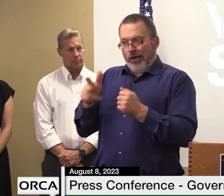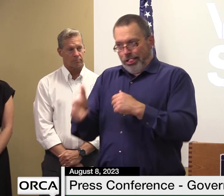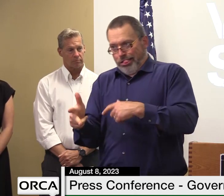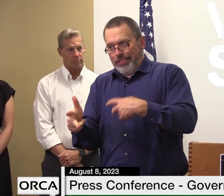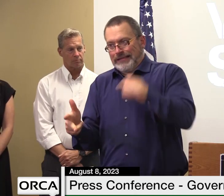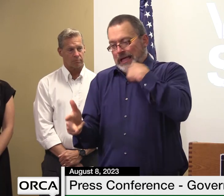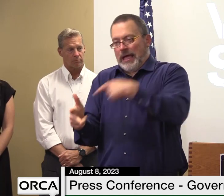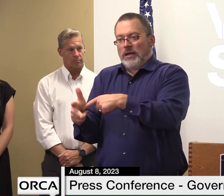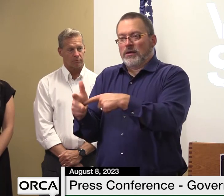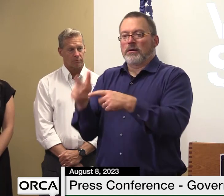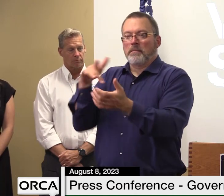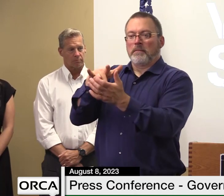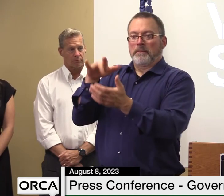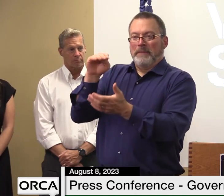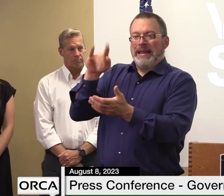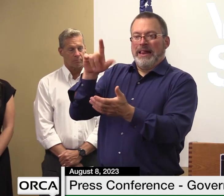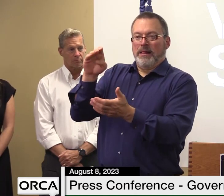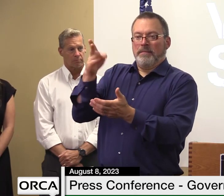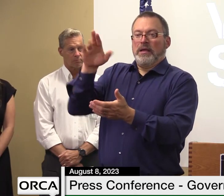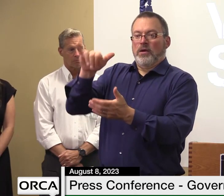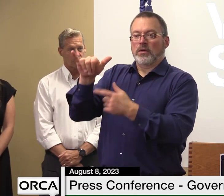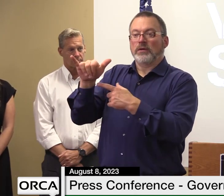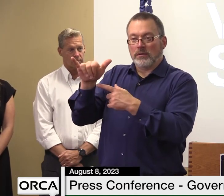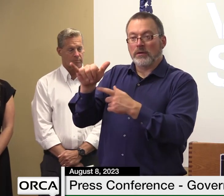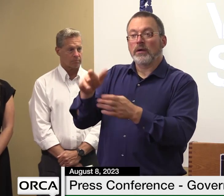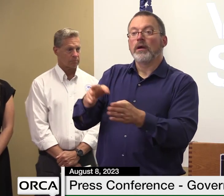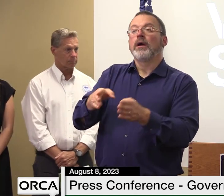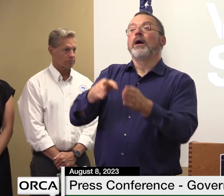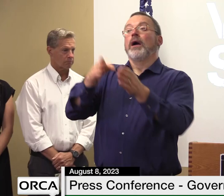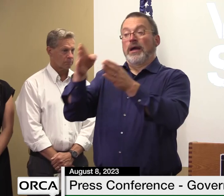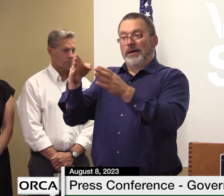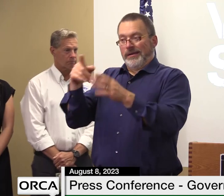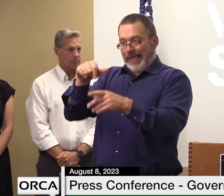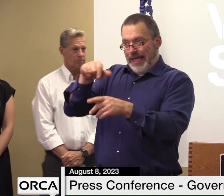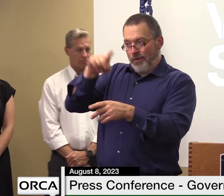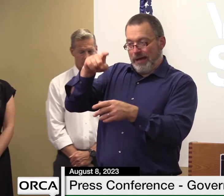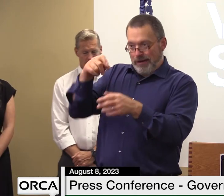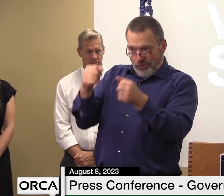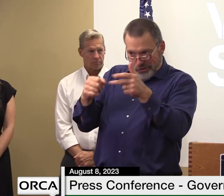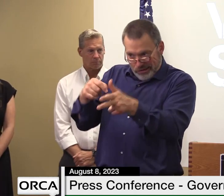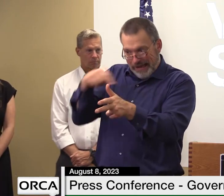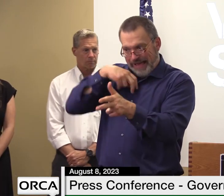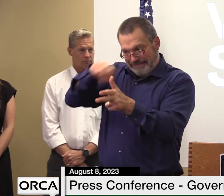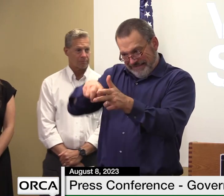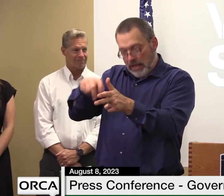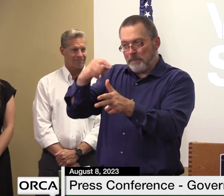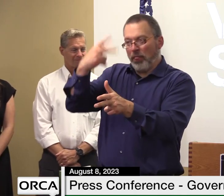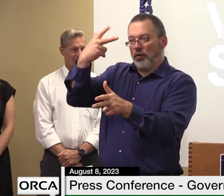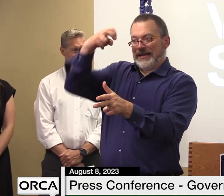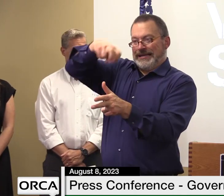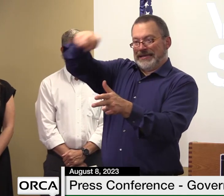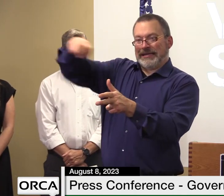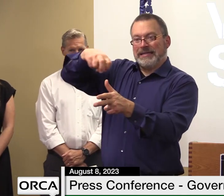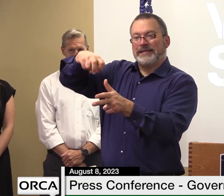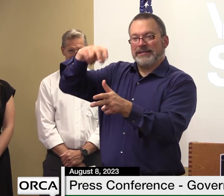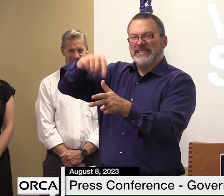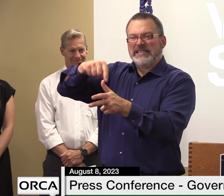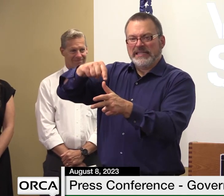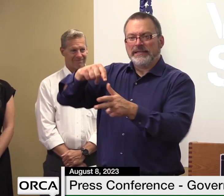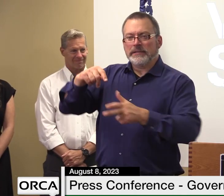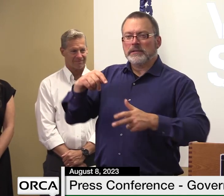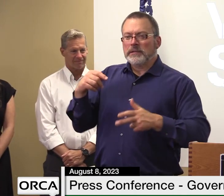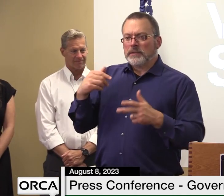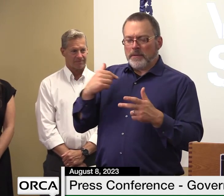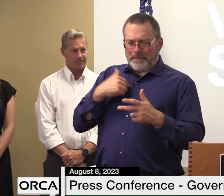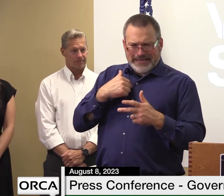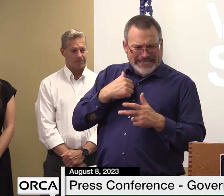the roof of a car i believe in middlebury i will get you the details because i have to say they're starting to smush together at this